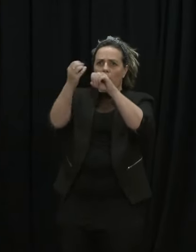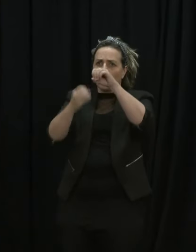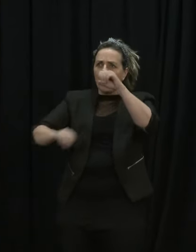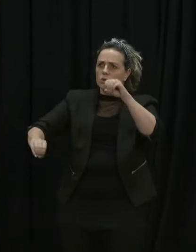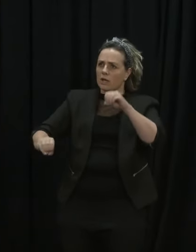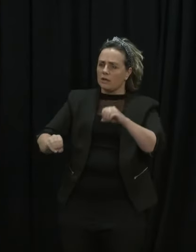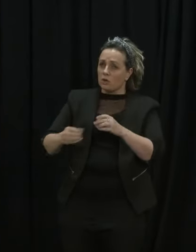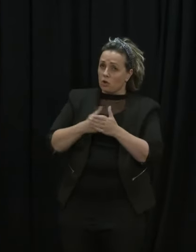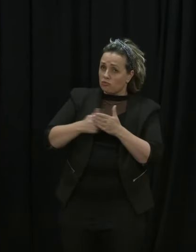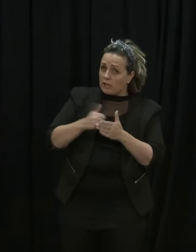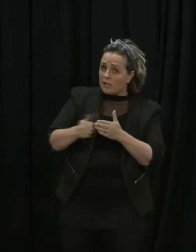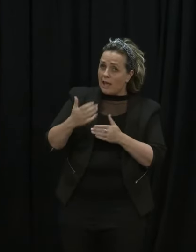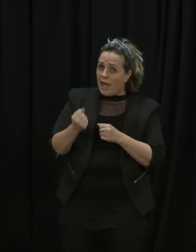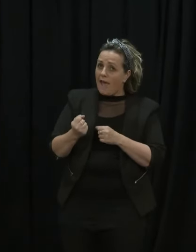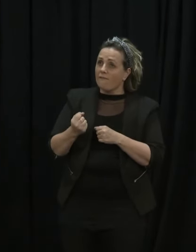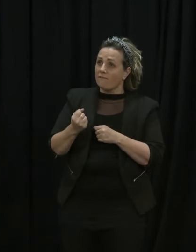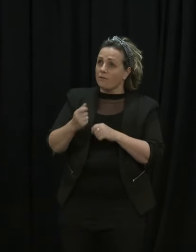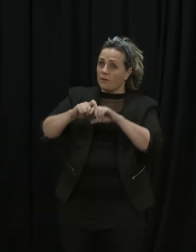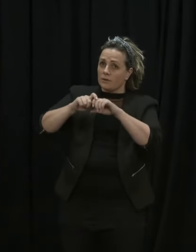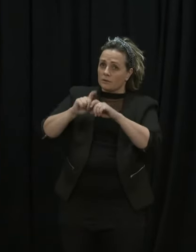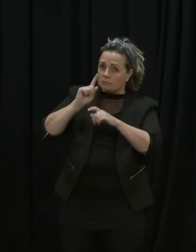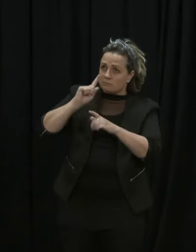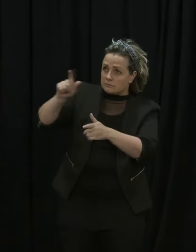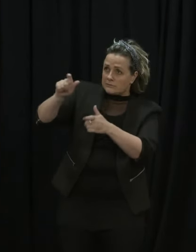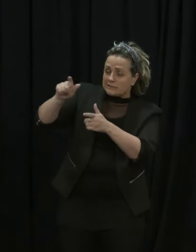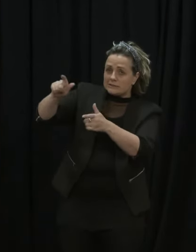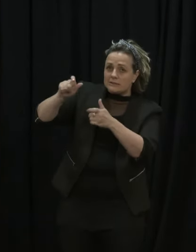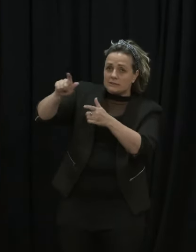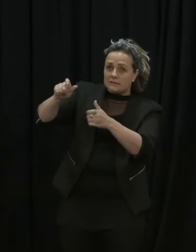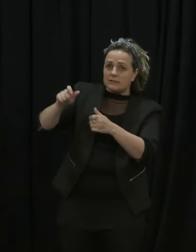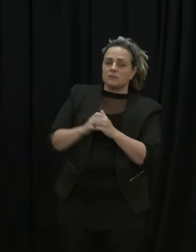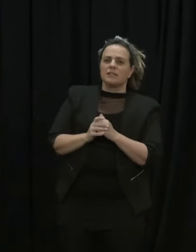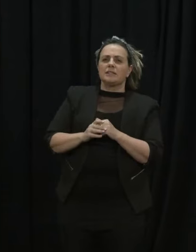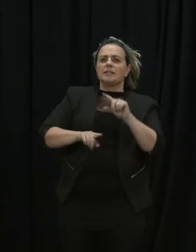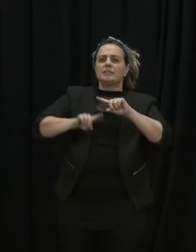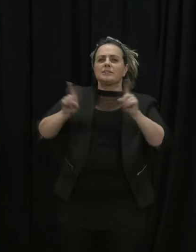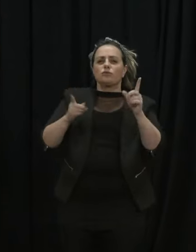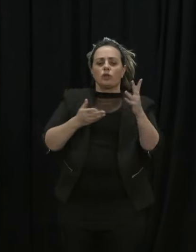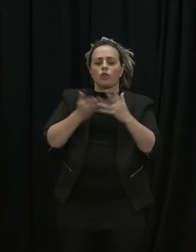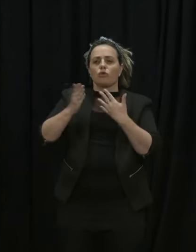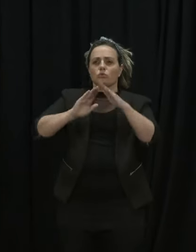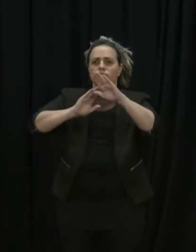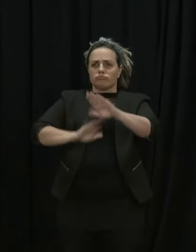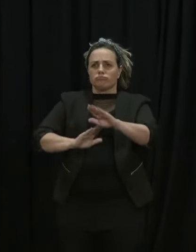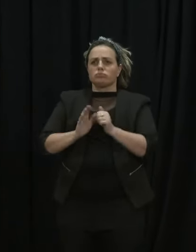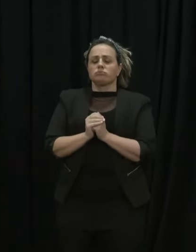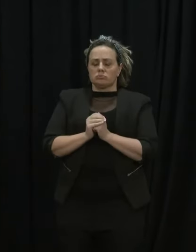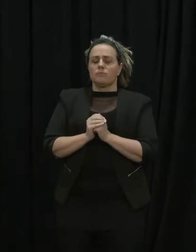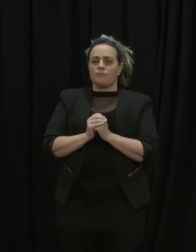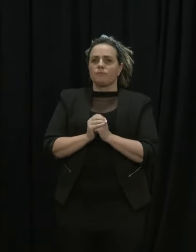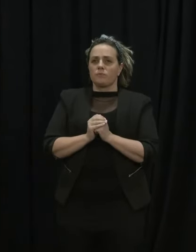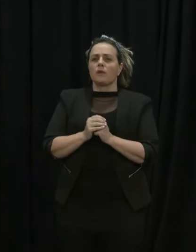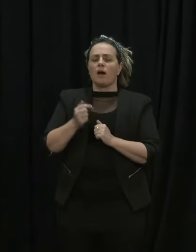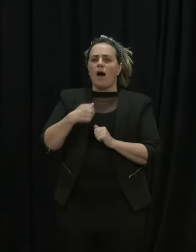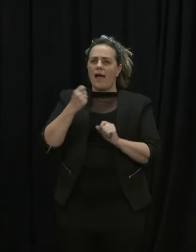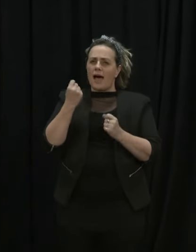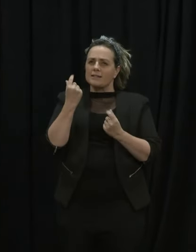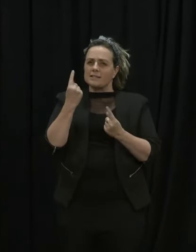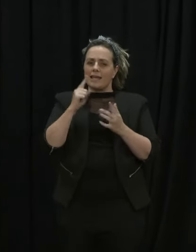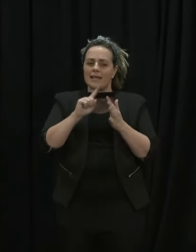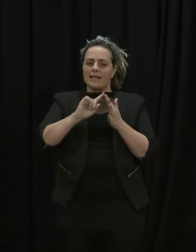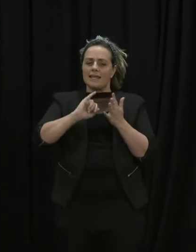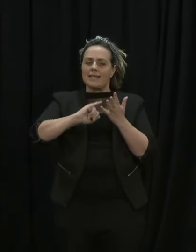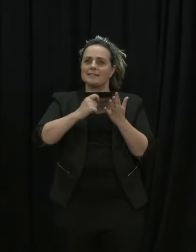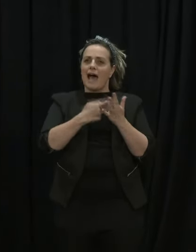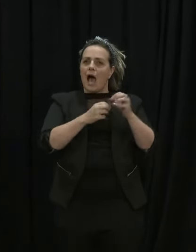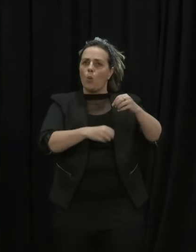wastewater is being tested around the country? It varies around the country and my understanding is there's a dashboard on the ESR website. I think it's